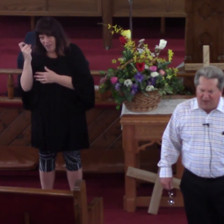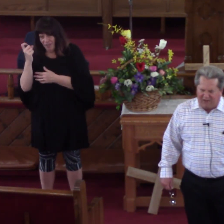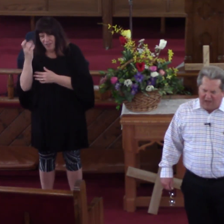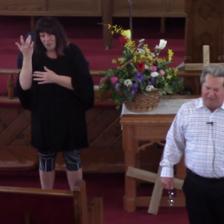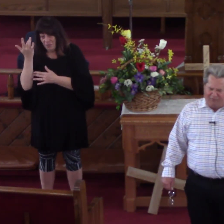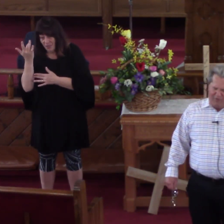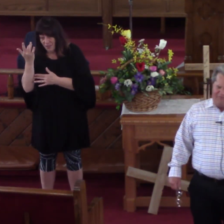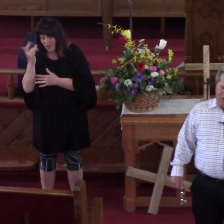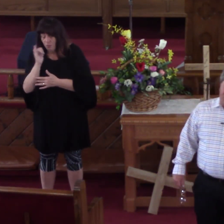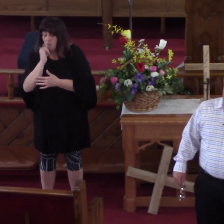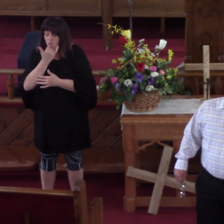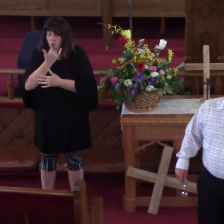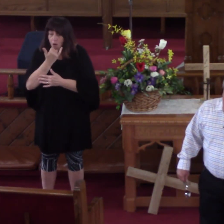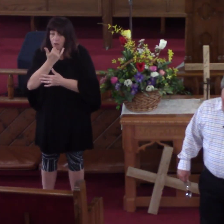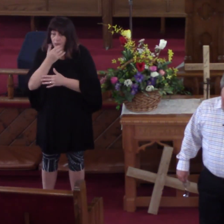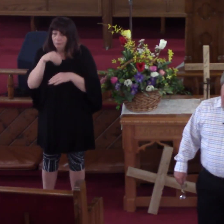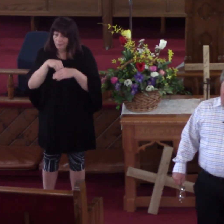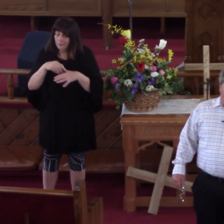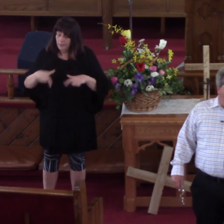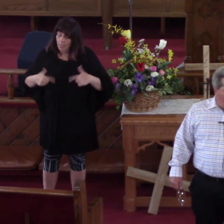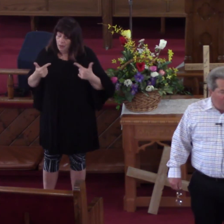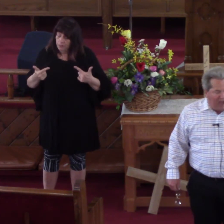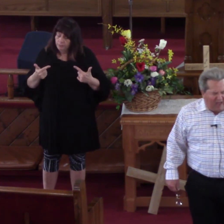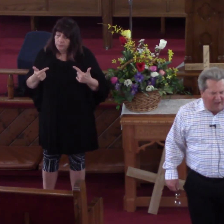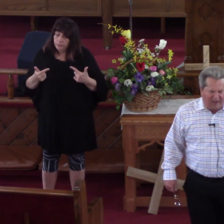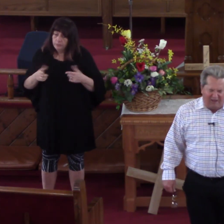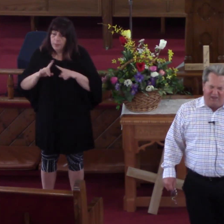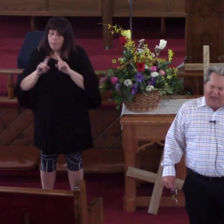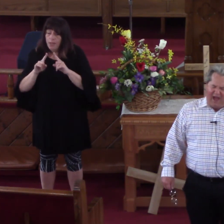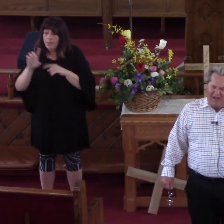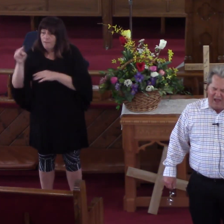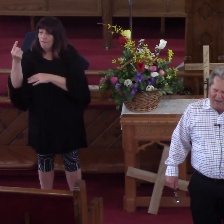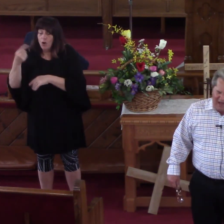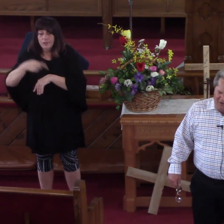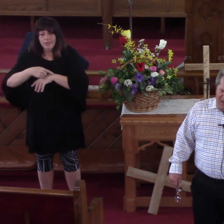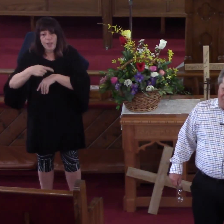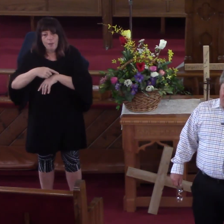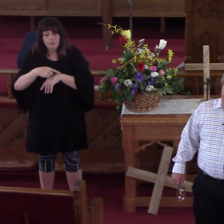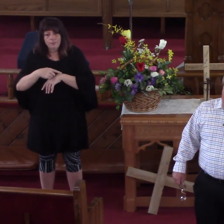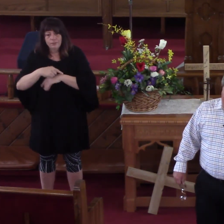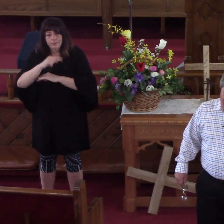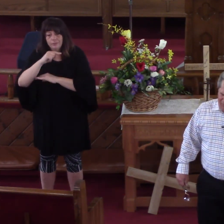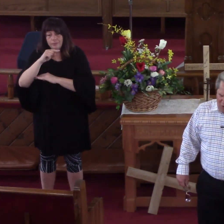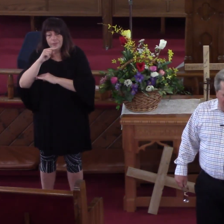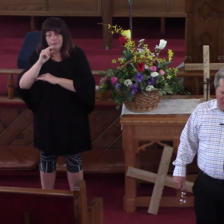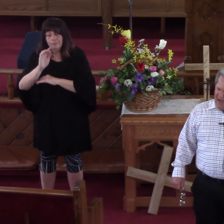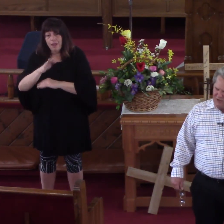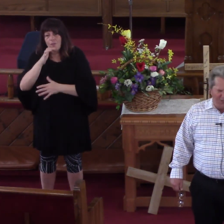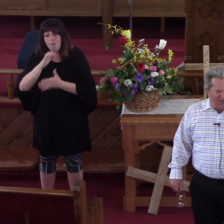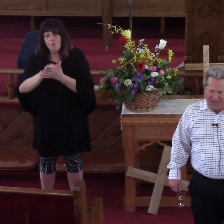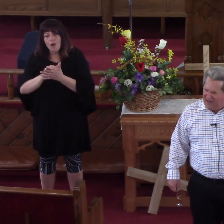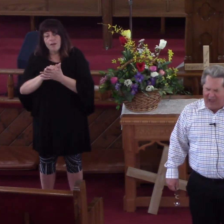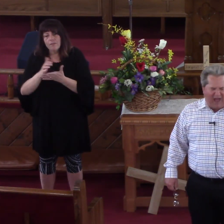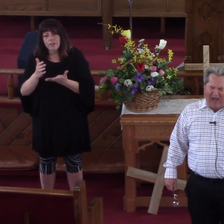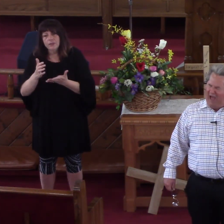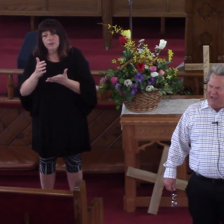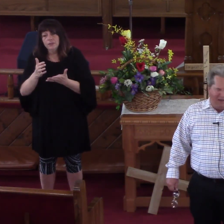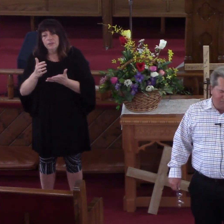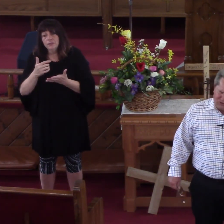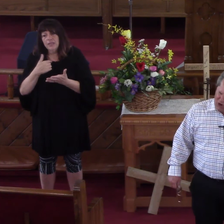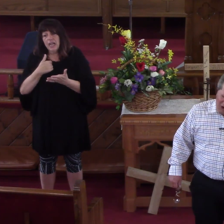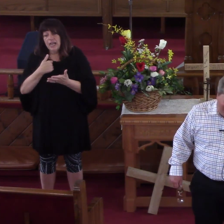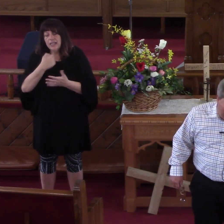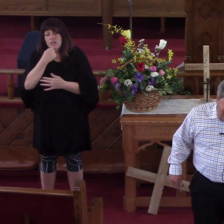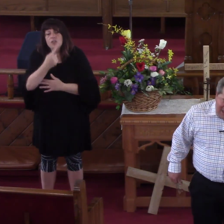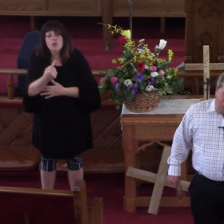remember that night for the first time, she told me, I never said it before but I said, honey, I